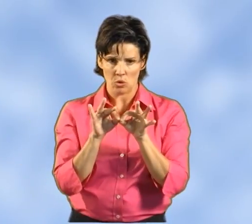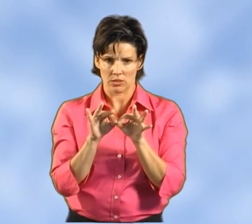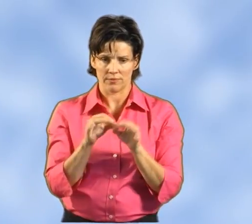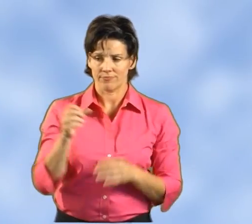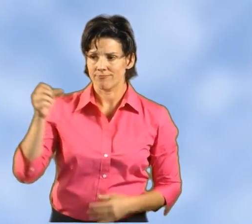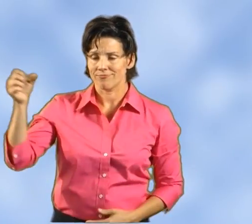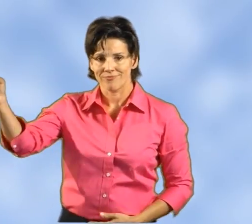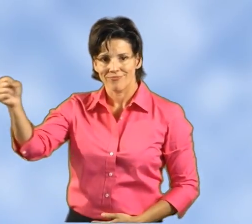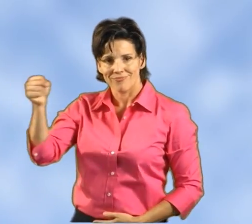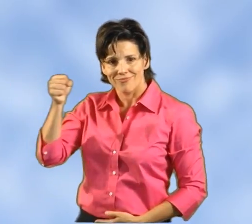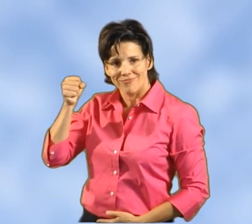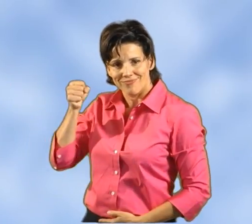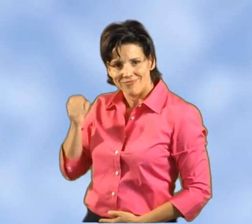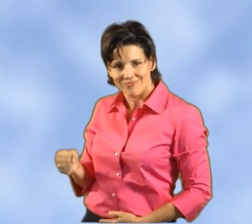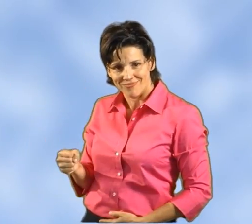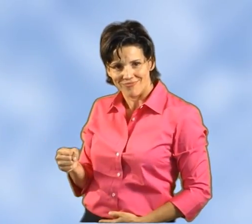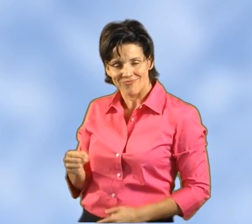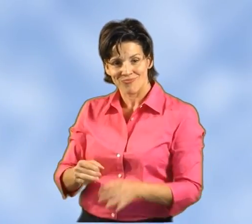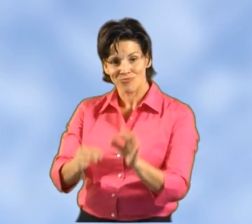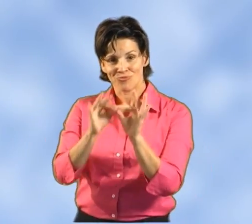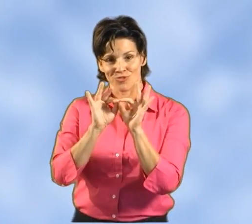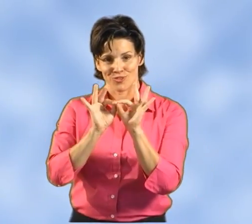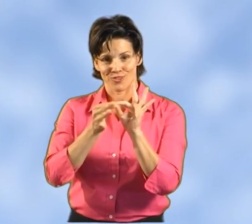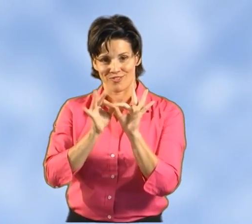It is very important to get an interpreter.